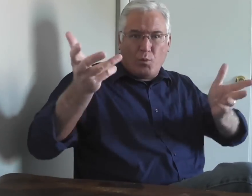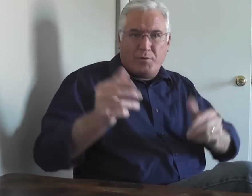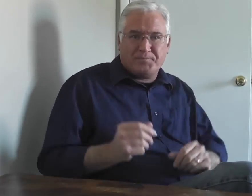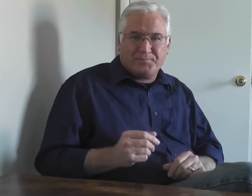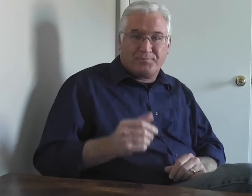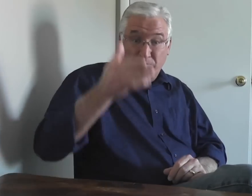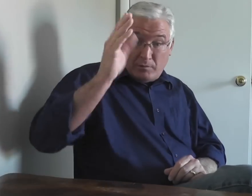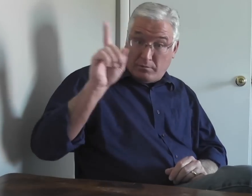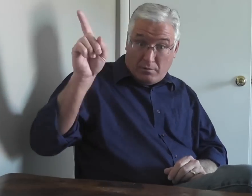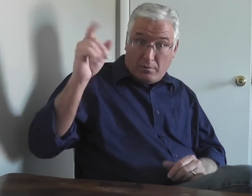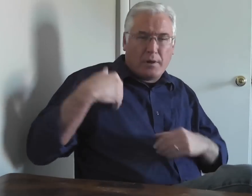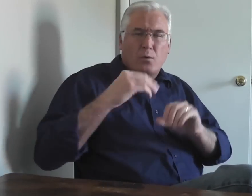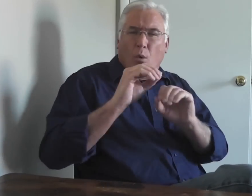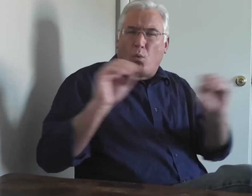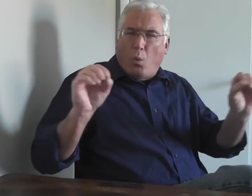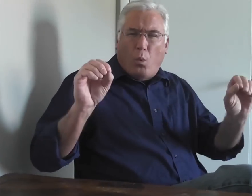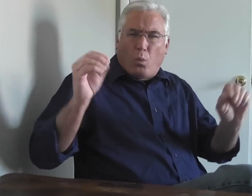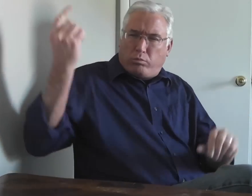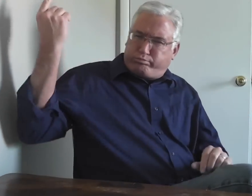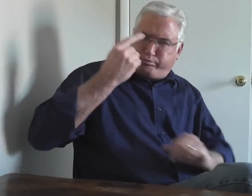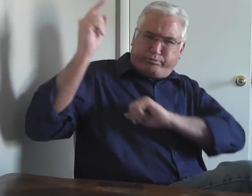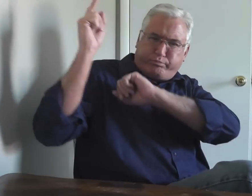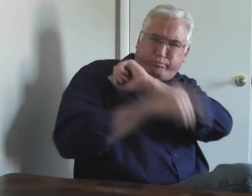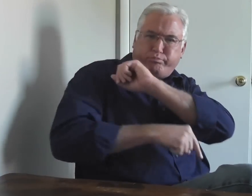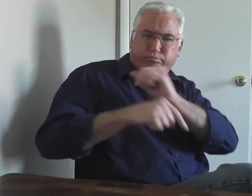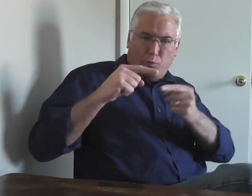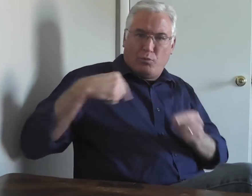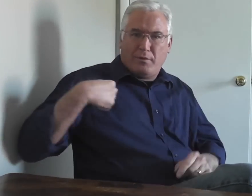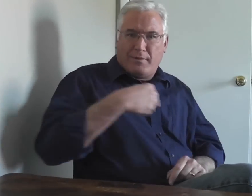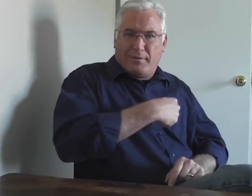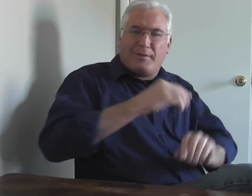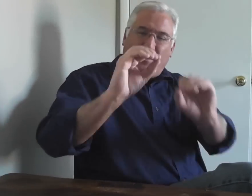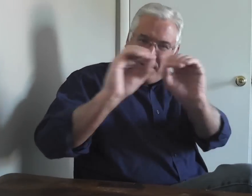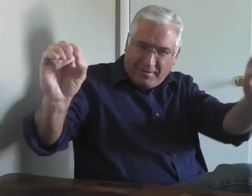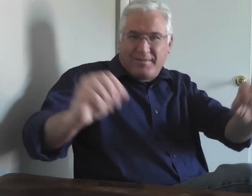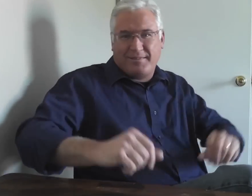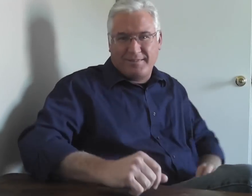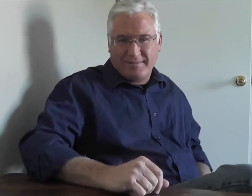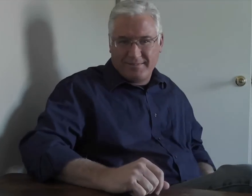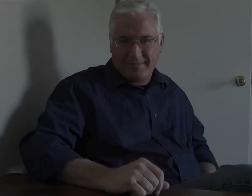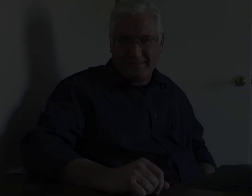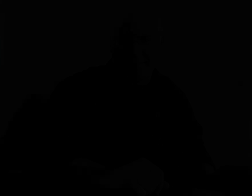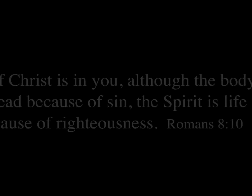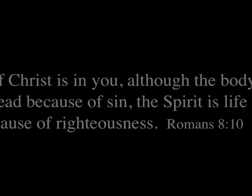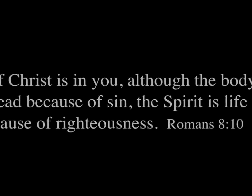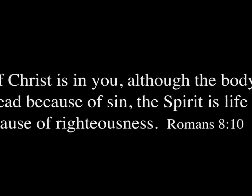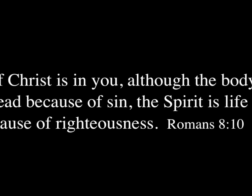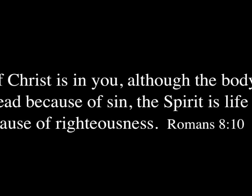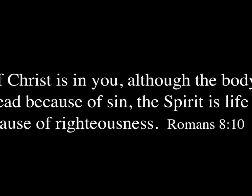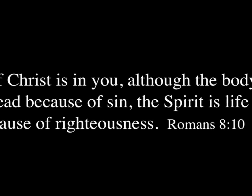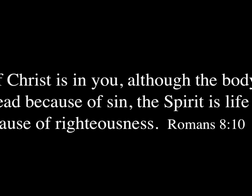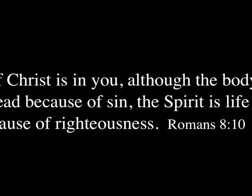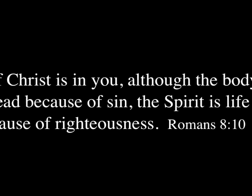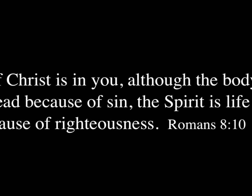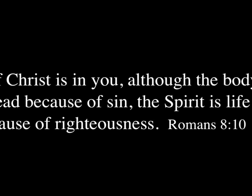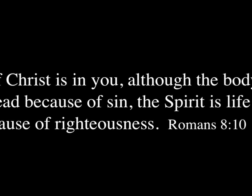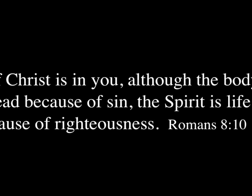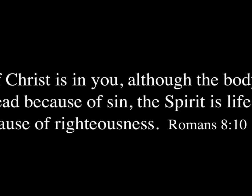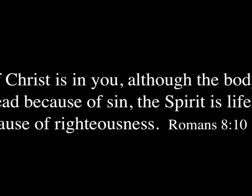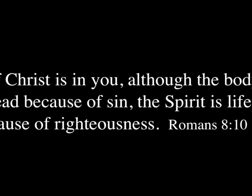depend on the truth. God has no condemnation against us. Never. But if Christ Christ is in you. Although the body